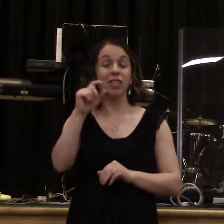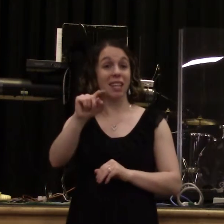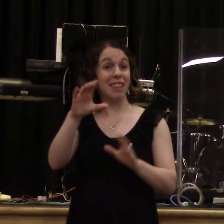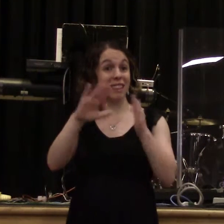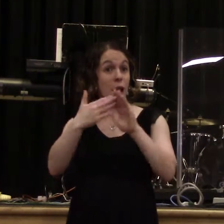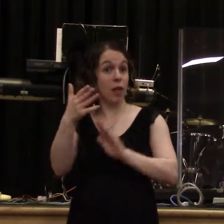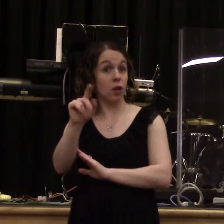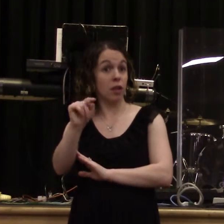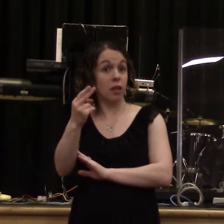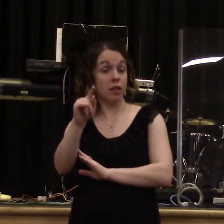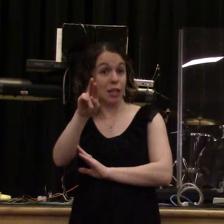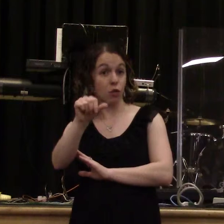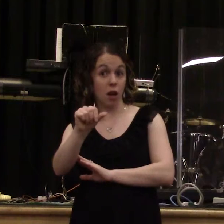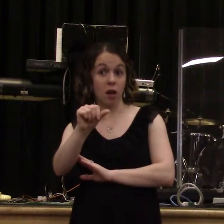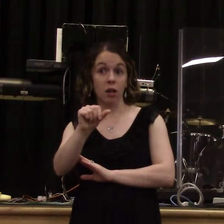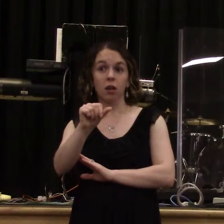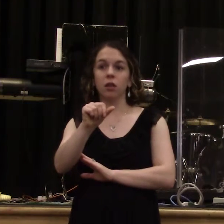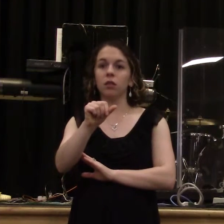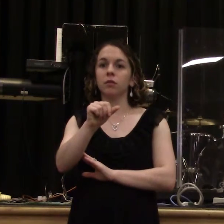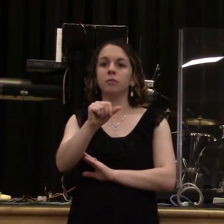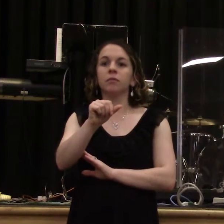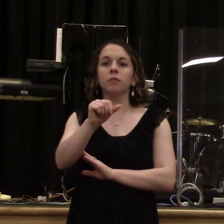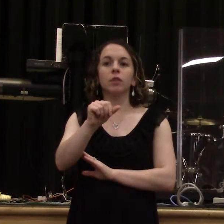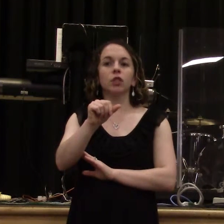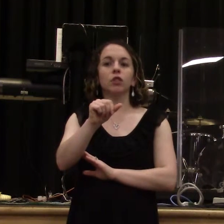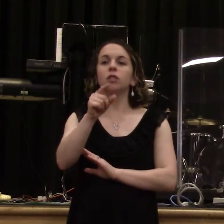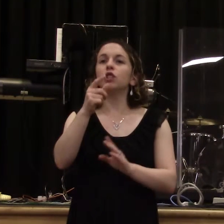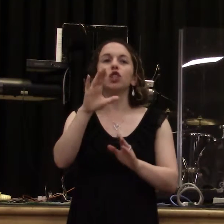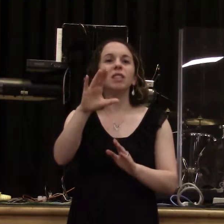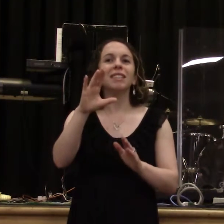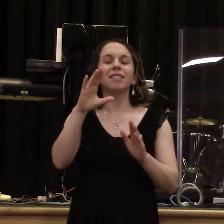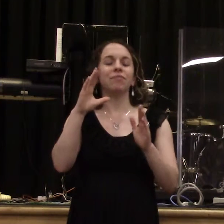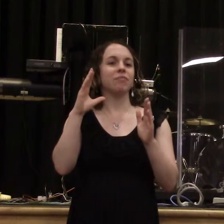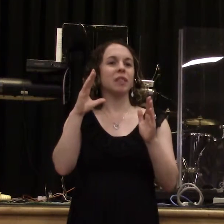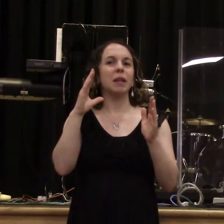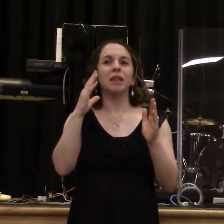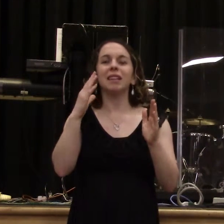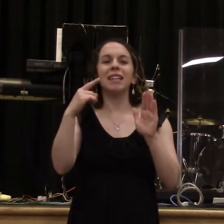have not known the deep things of Satan as they call them, I like this. I place no other burden on you.